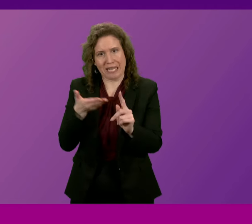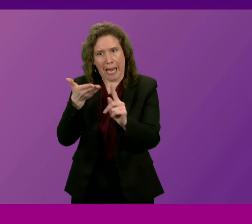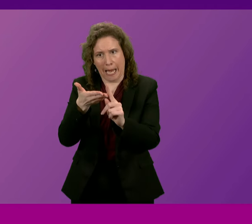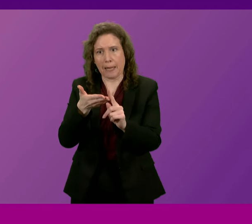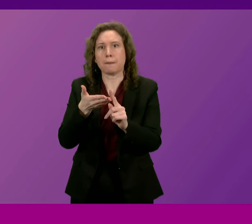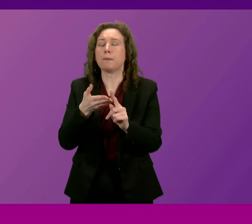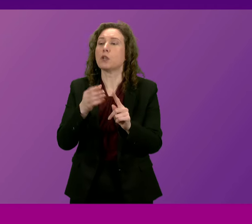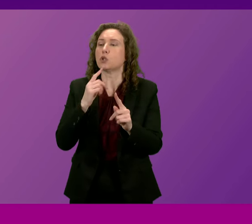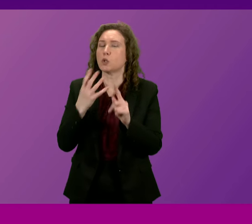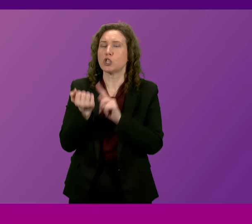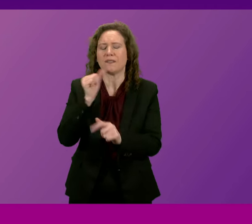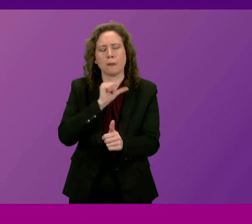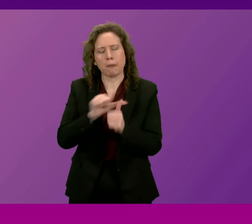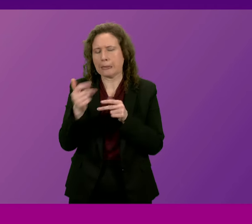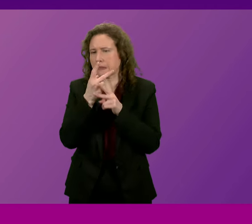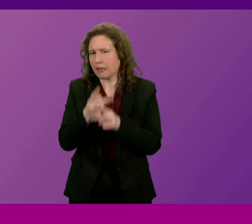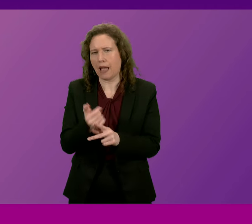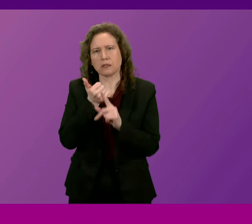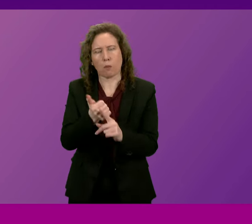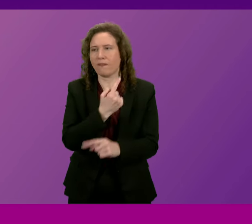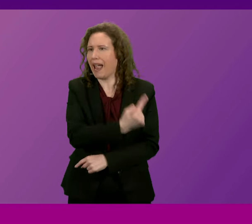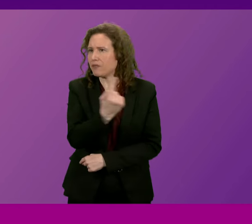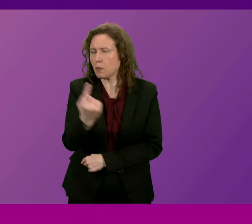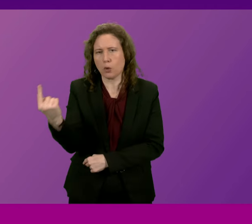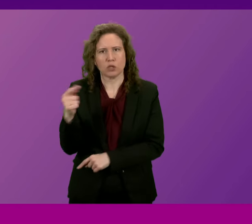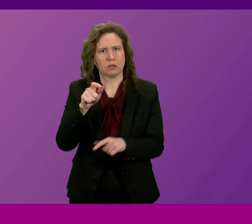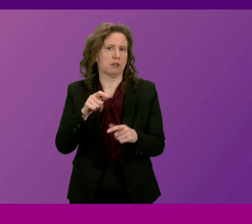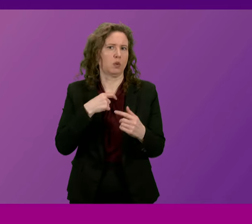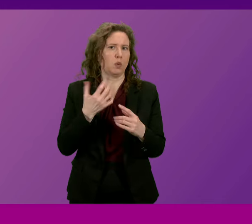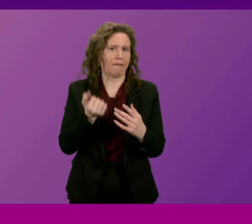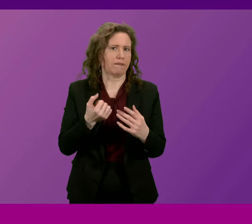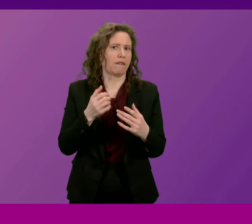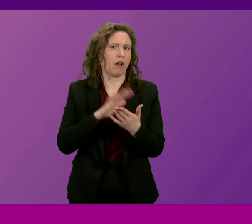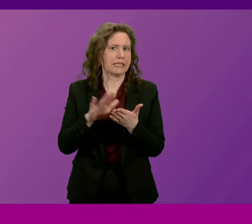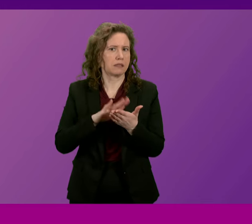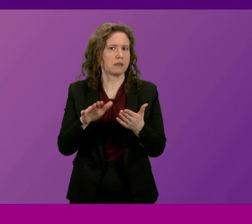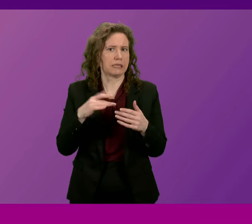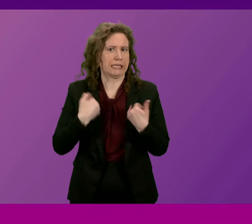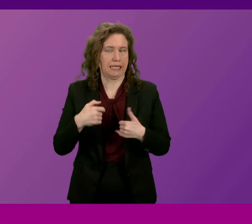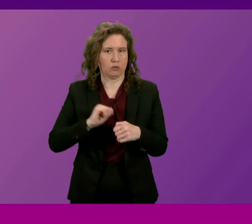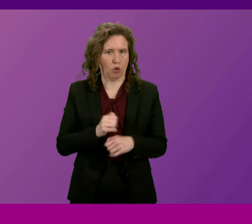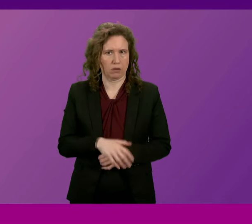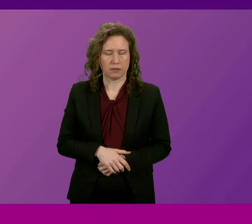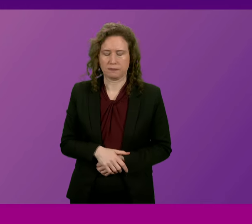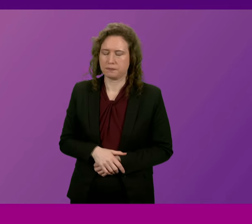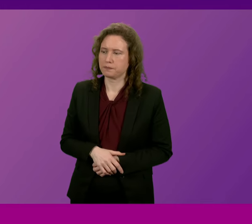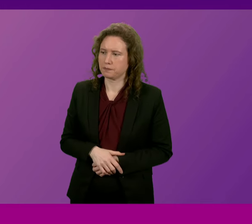achieving the best possible care and support for everyone impacted by Huntington's disease in Scotland? First Minister. Professor, can I